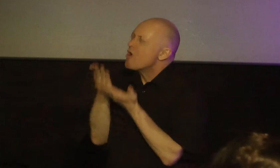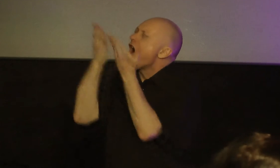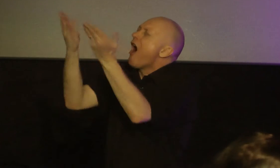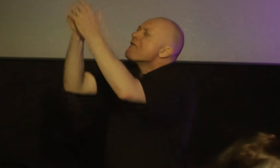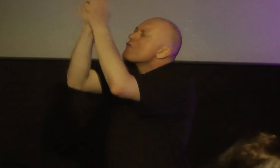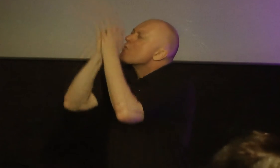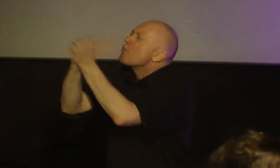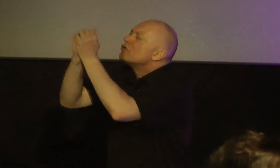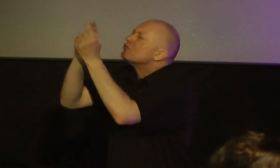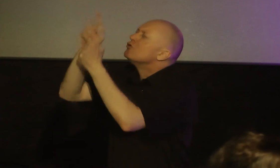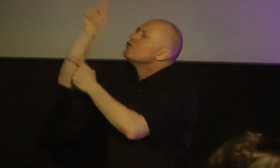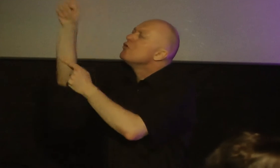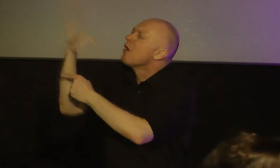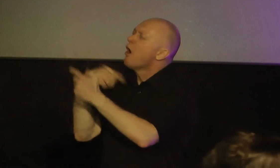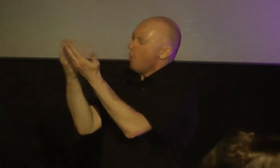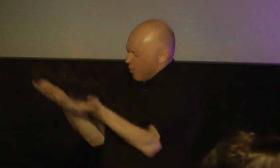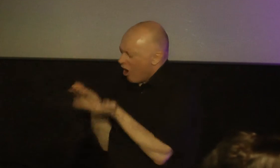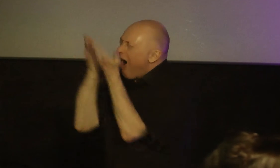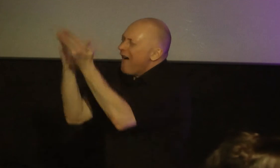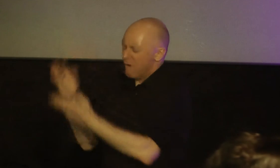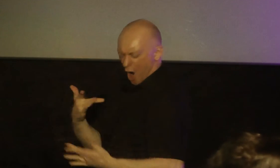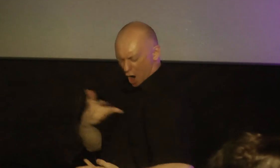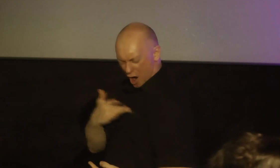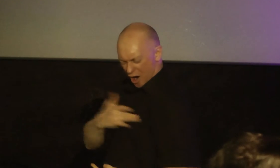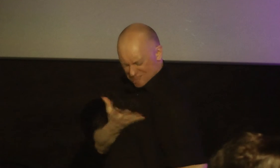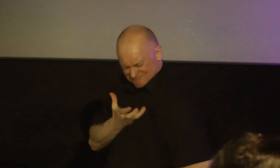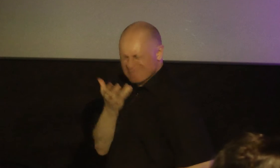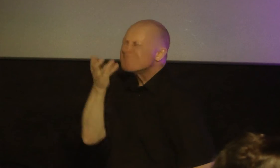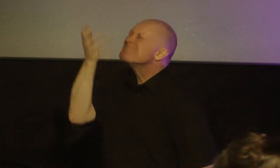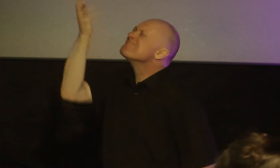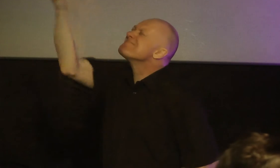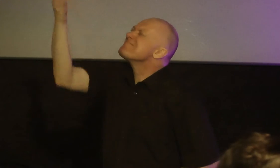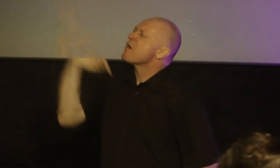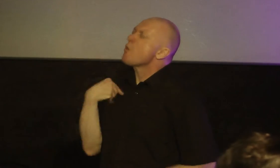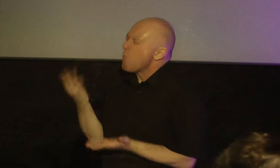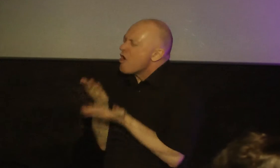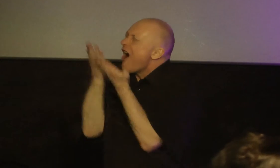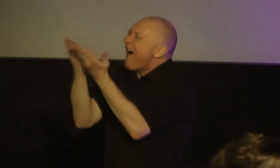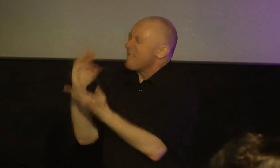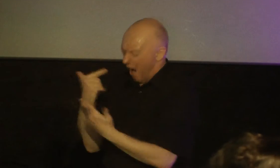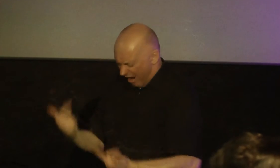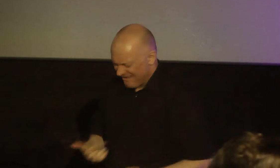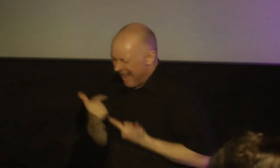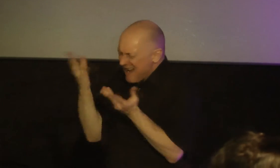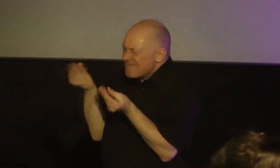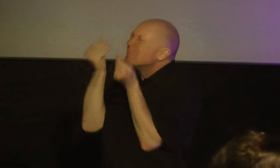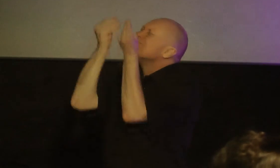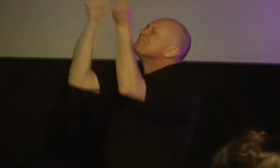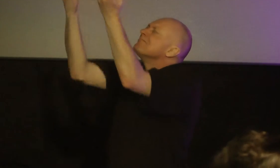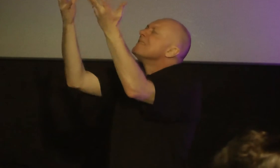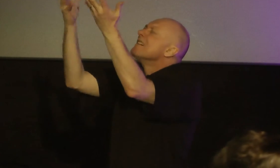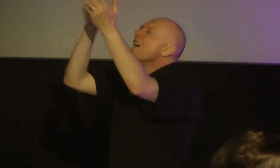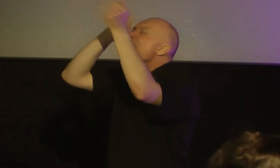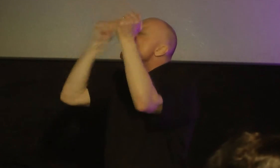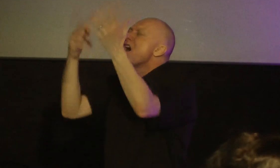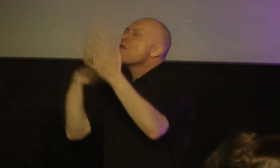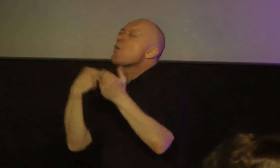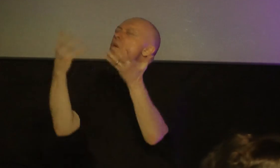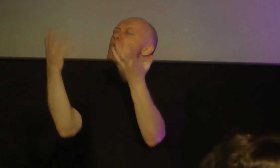we offer you our hearts we offer you our lives oh lord the father we want so much in this